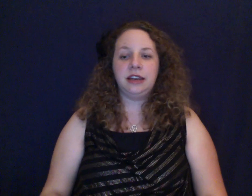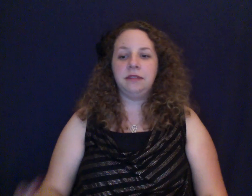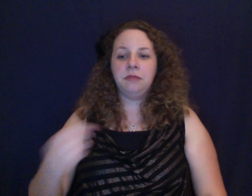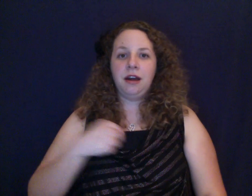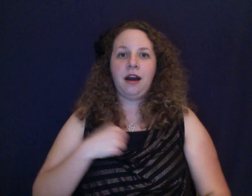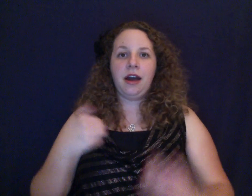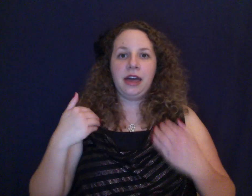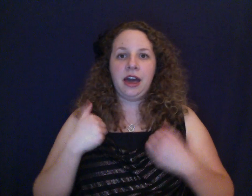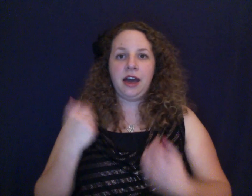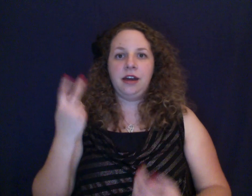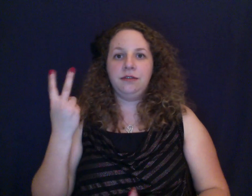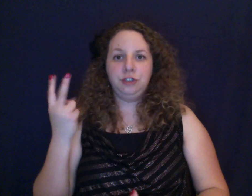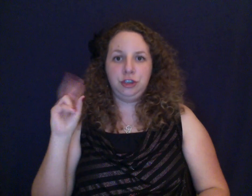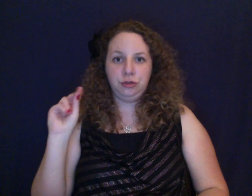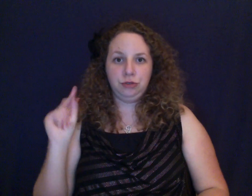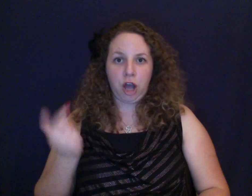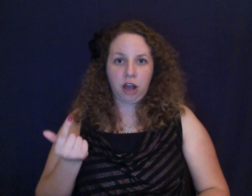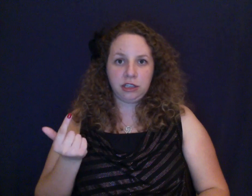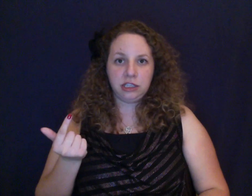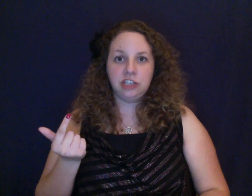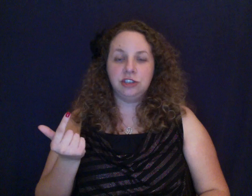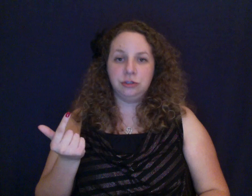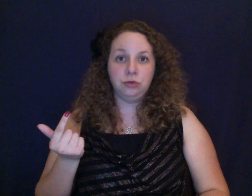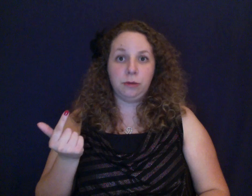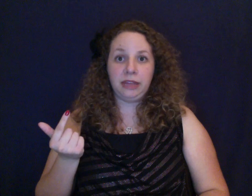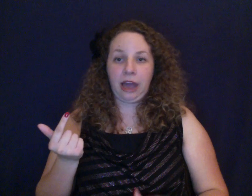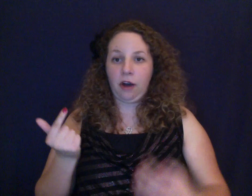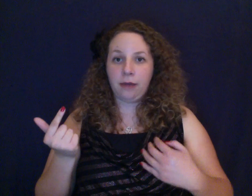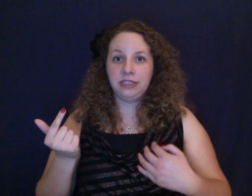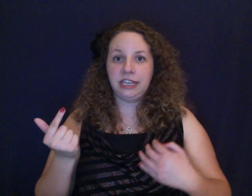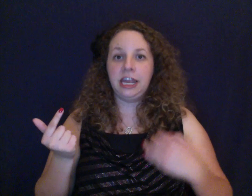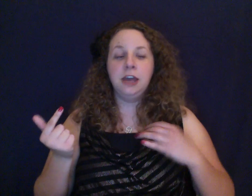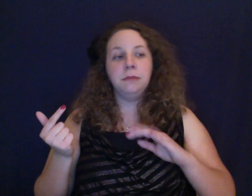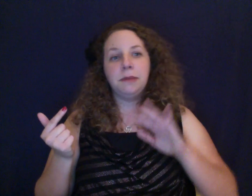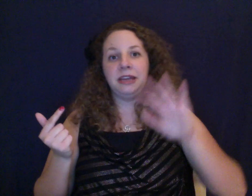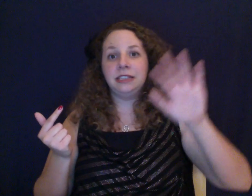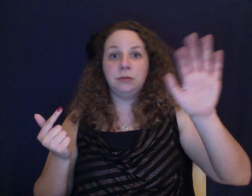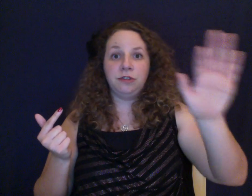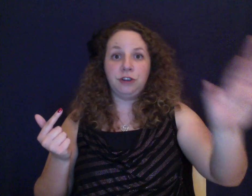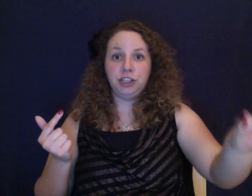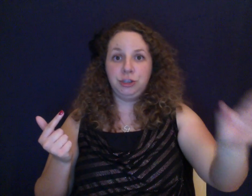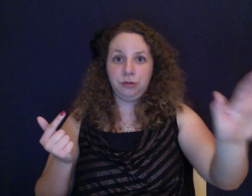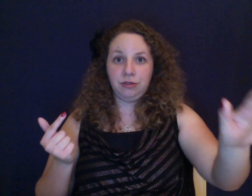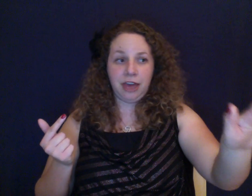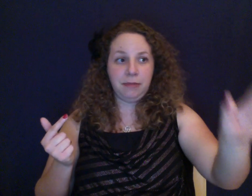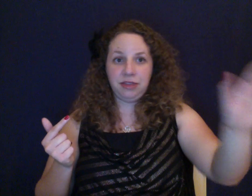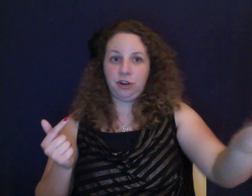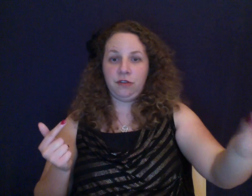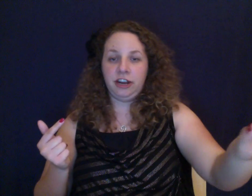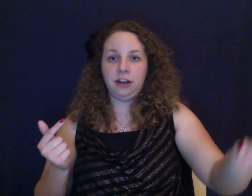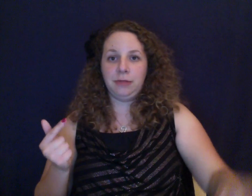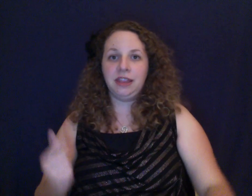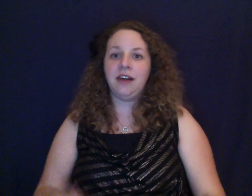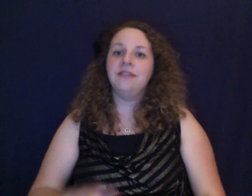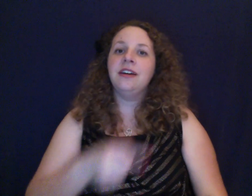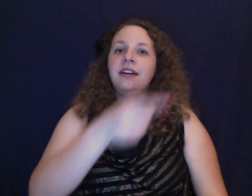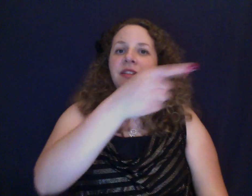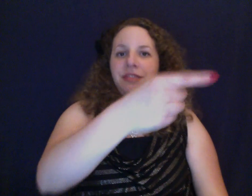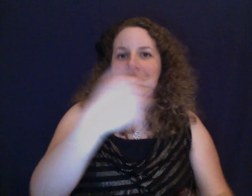it, I have two dogs, which is normally how I would sign it, but because I'm referring to them and they're over here on my left, they